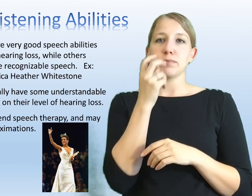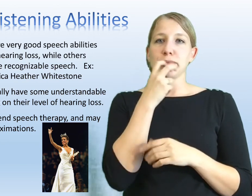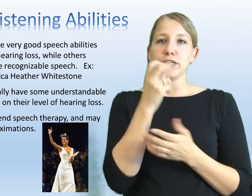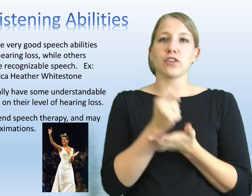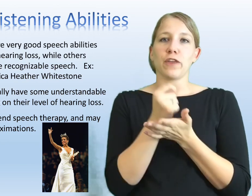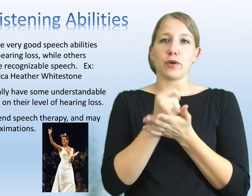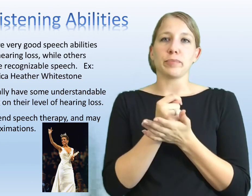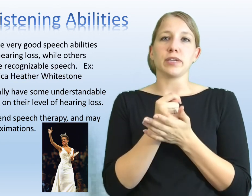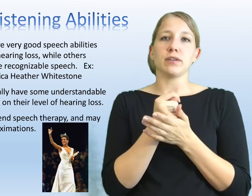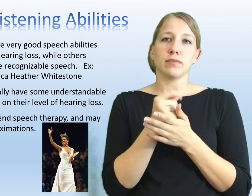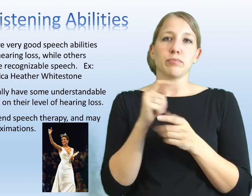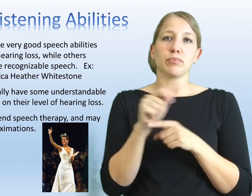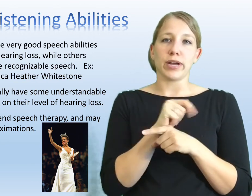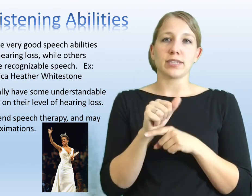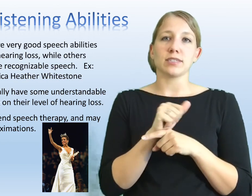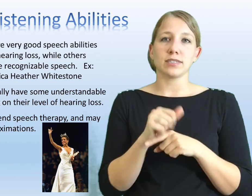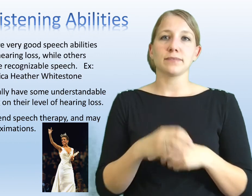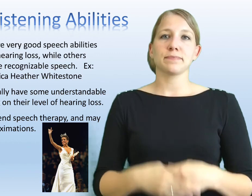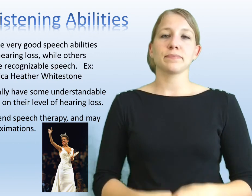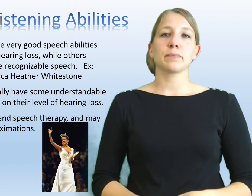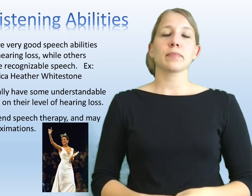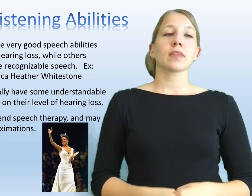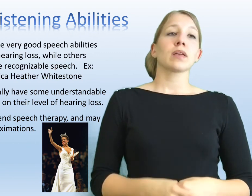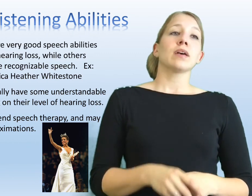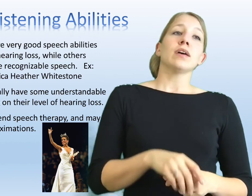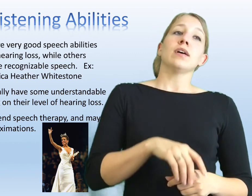speech therapy practice.